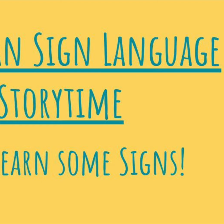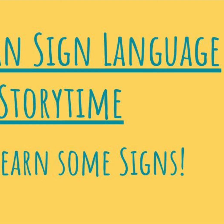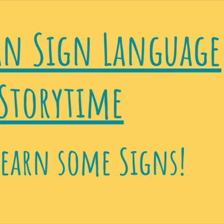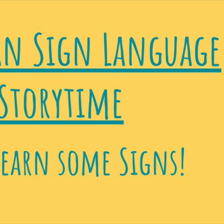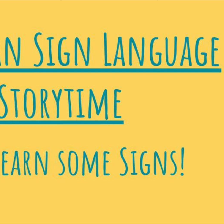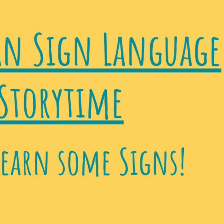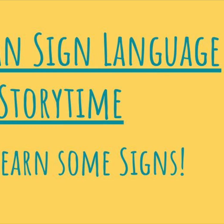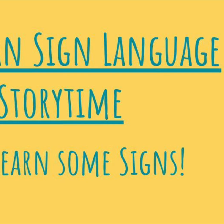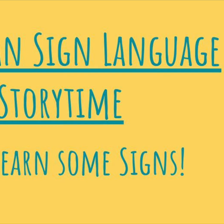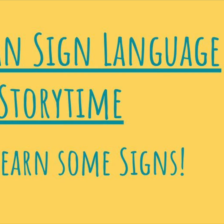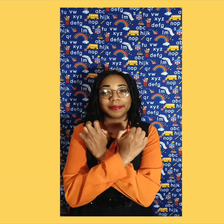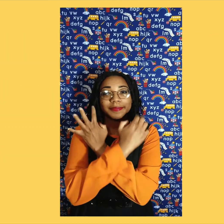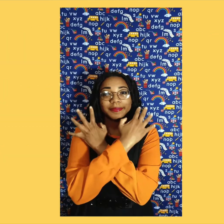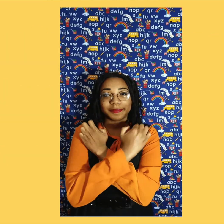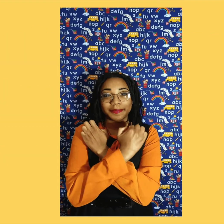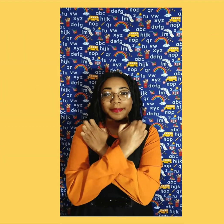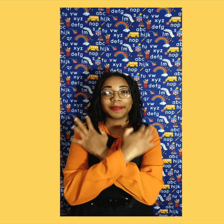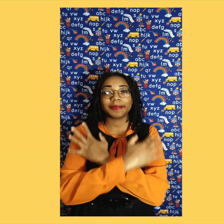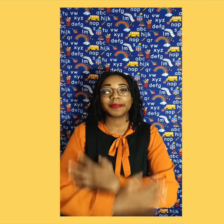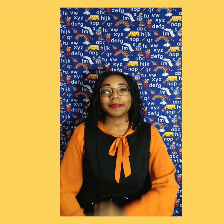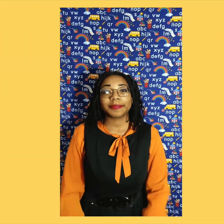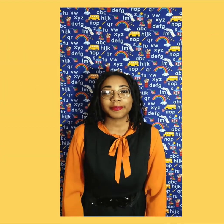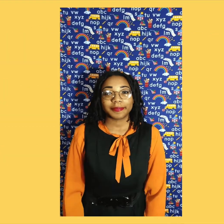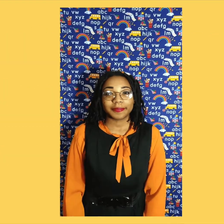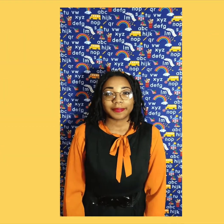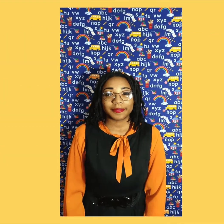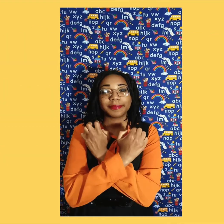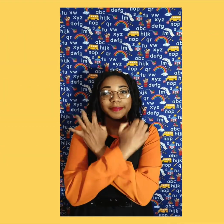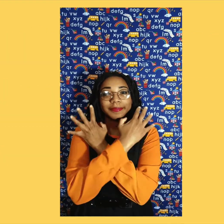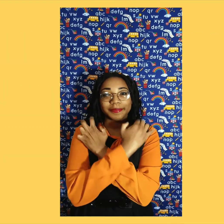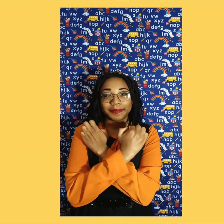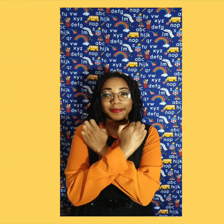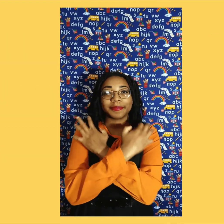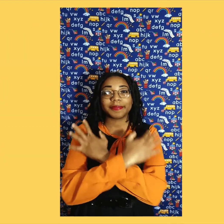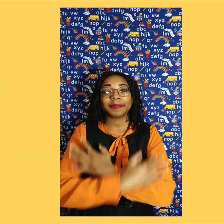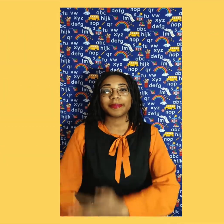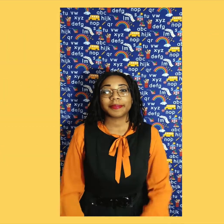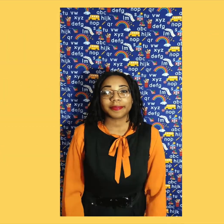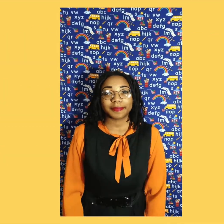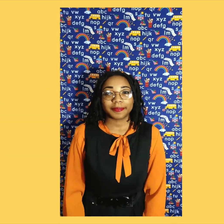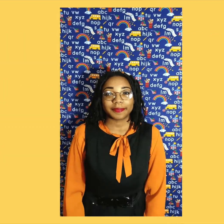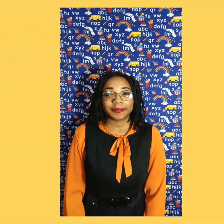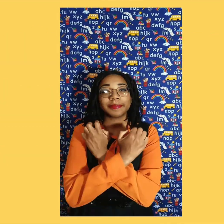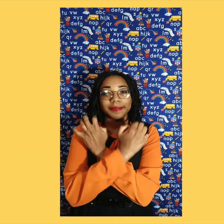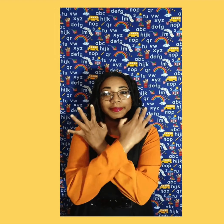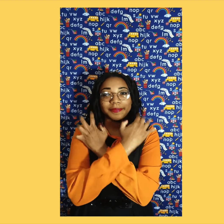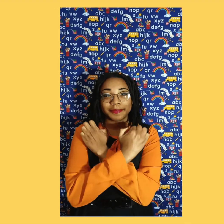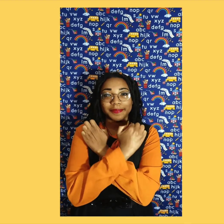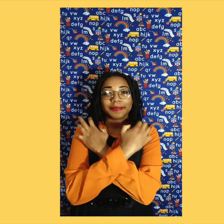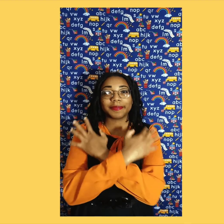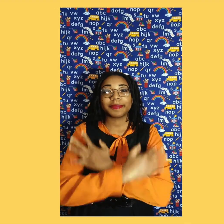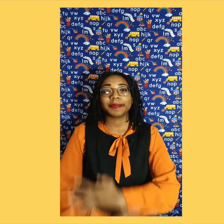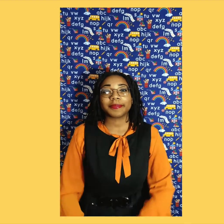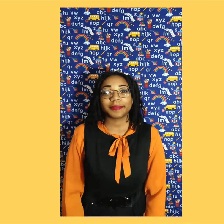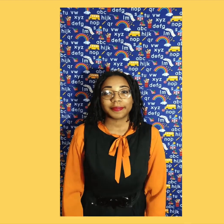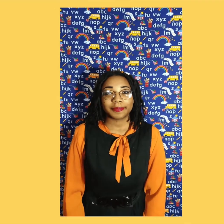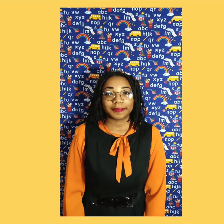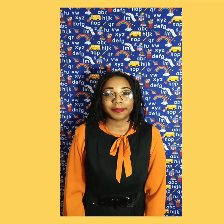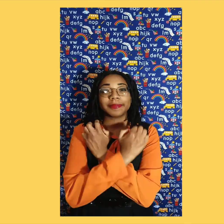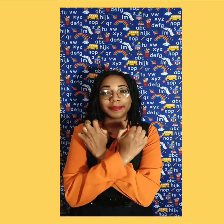Are you ready? The first word we're going to learn is bear. This is how to sign bear in ASL. First, cross your